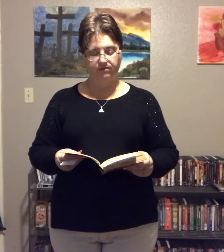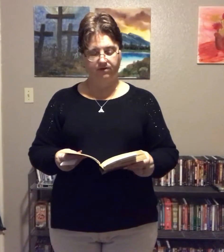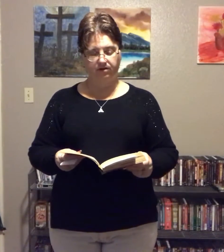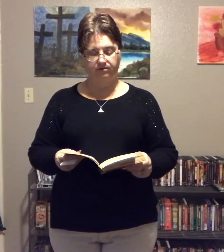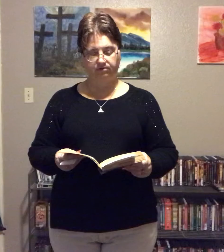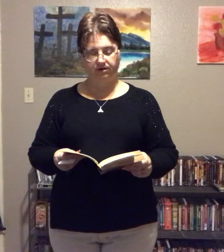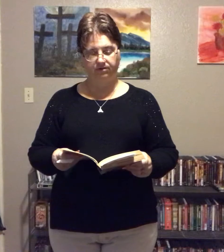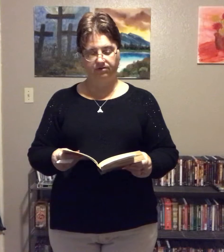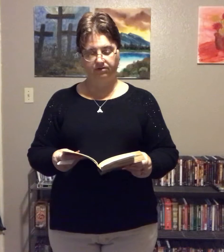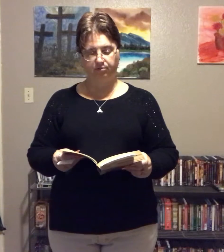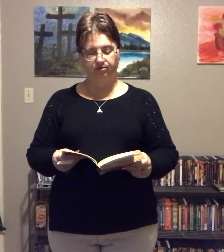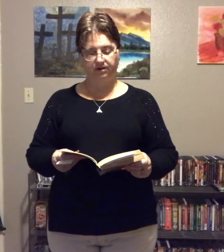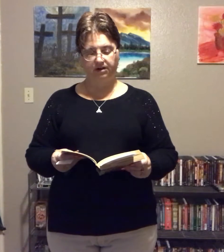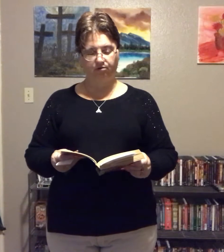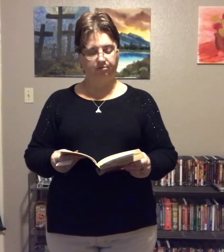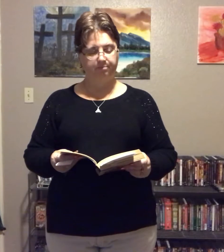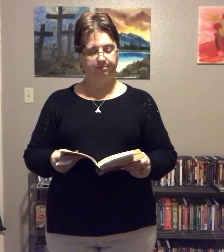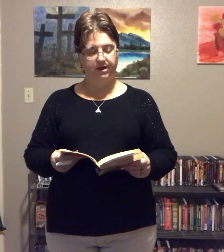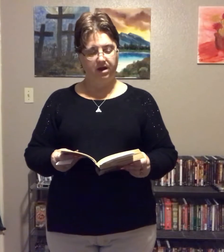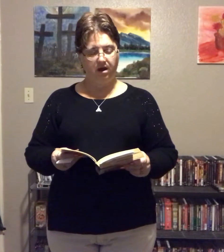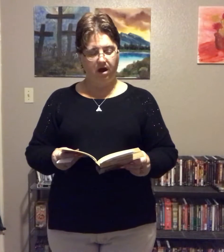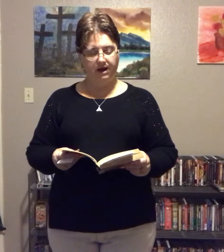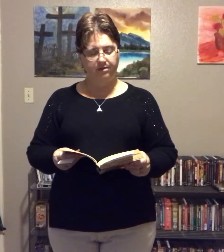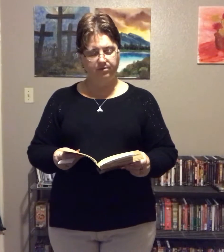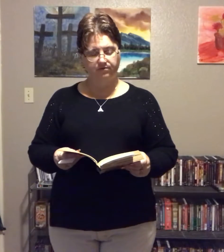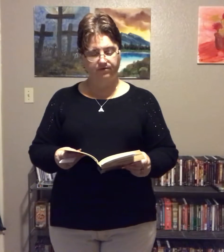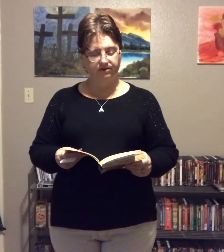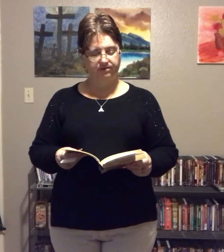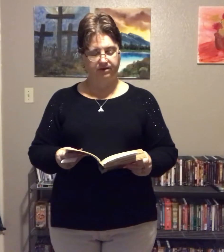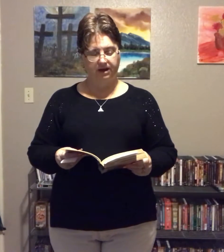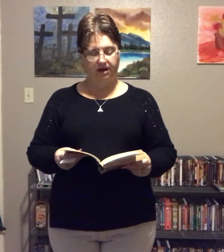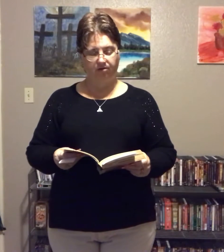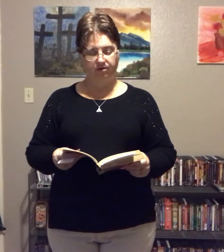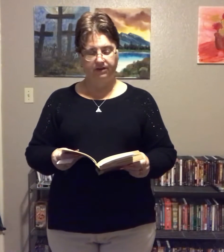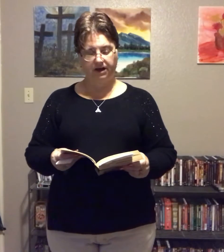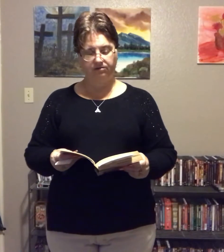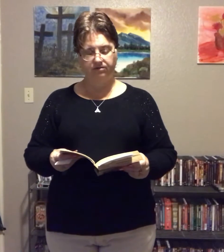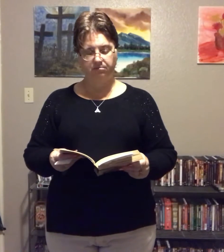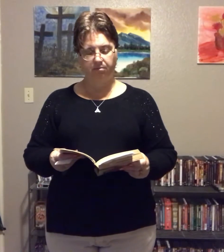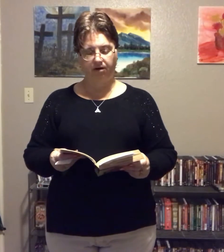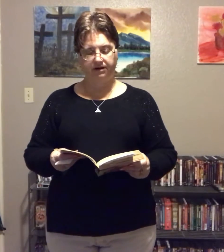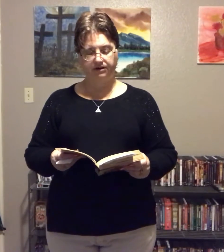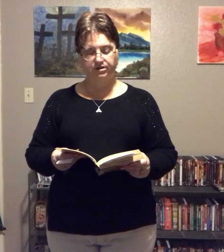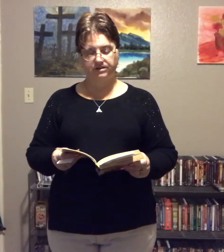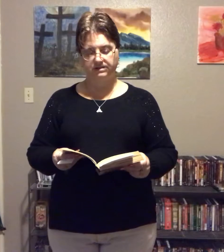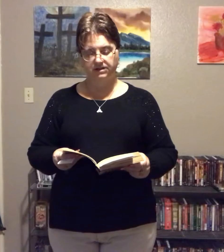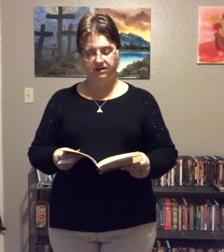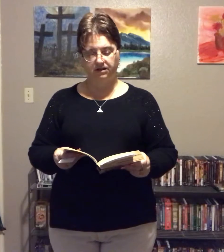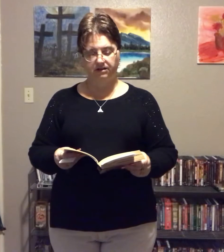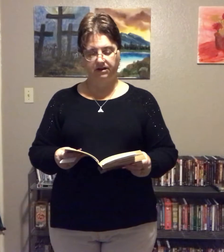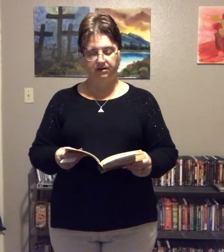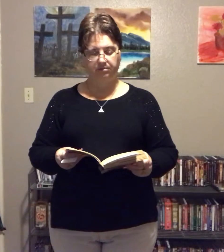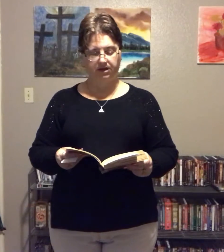revolved around this simple cycle. I am convinced now that I was in bondage to sin and the enemy.